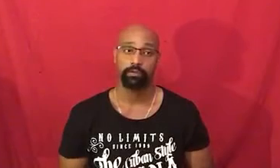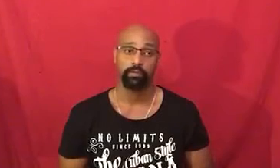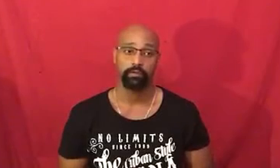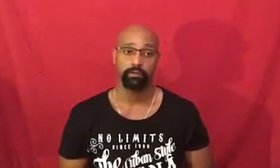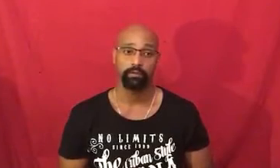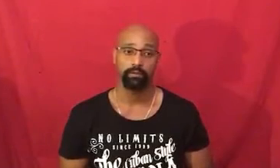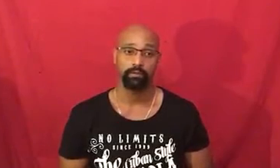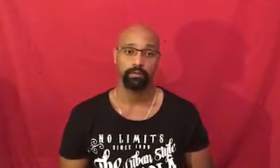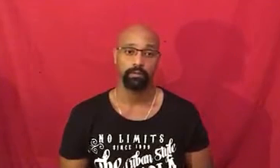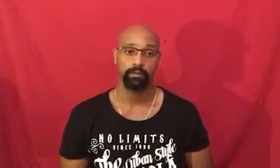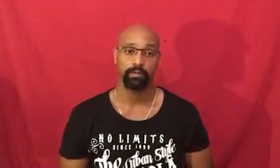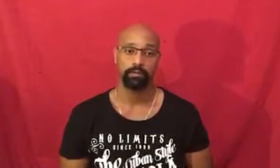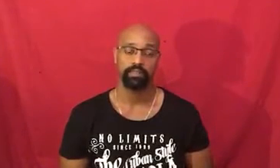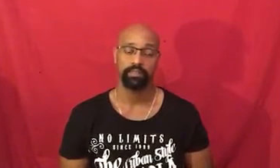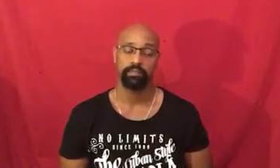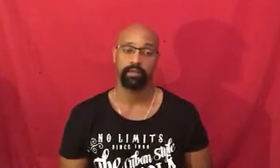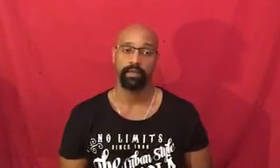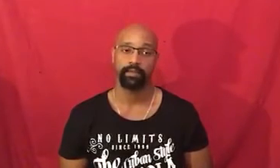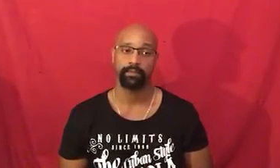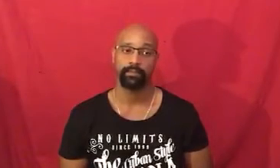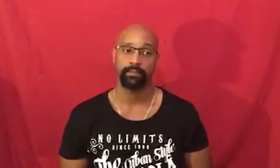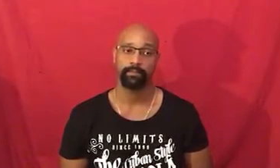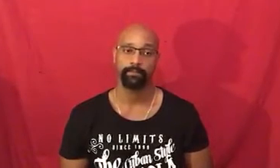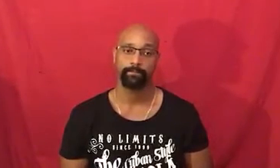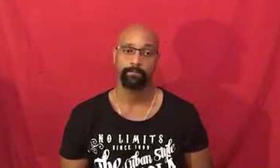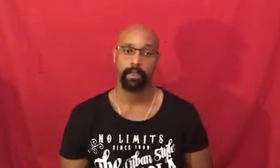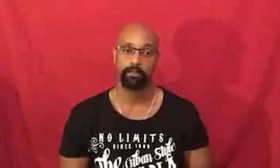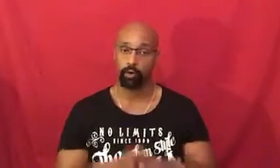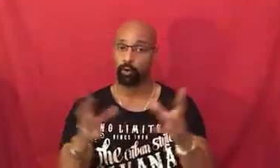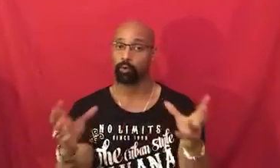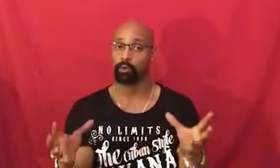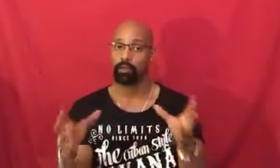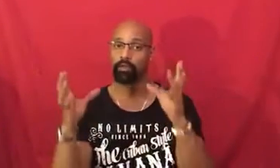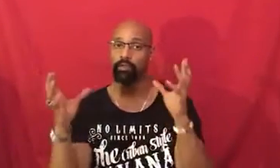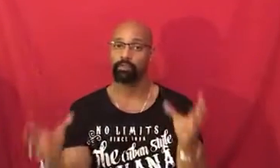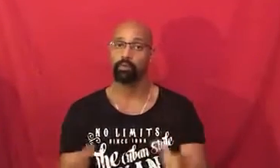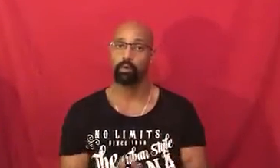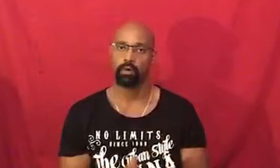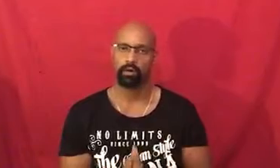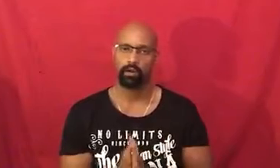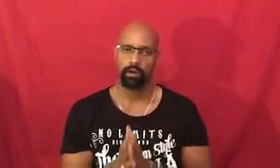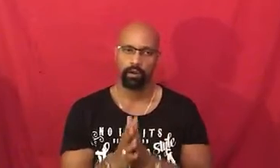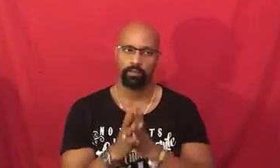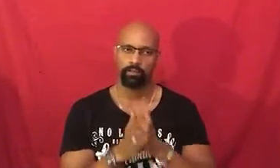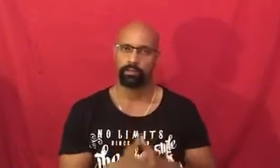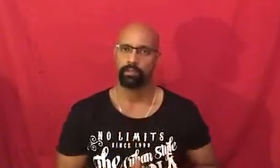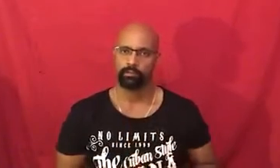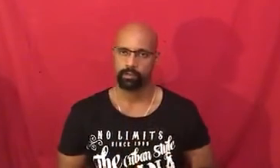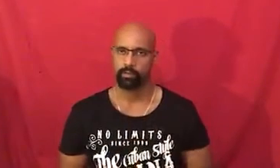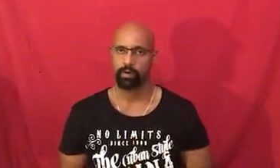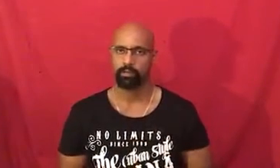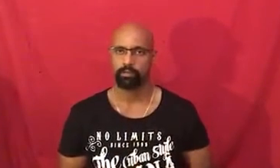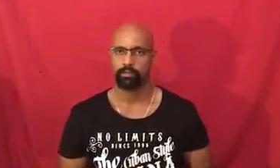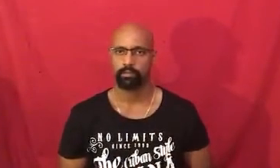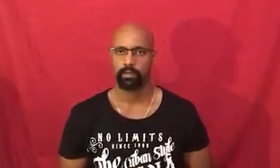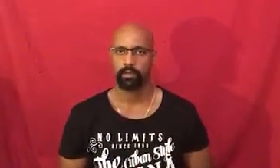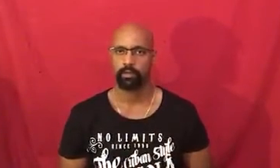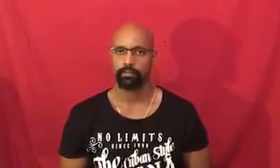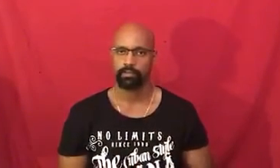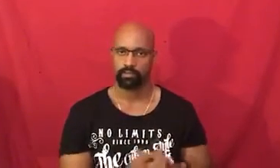said that the whole is more than the sum of its parts okay this